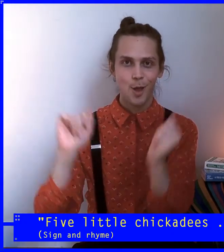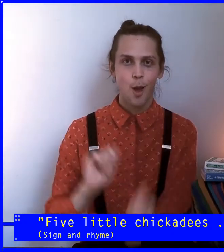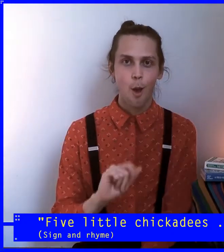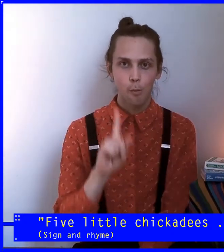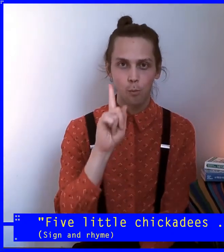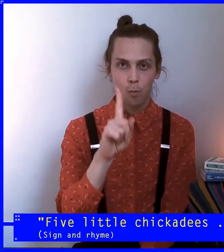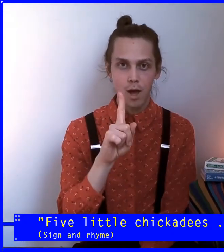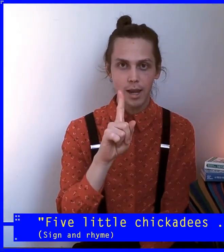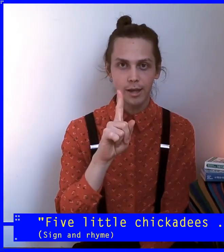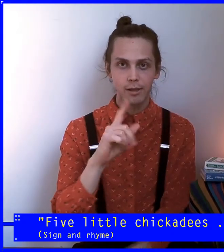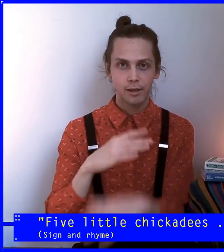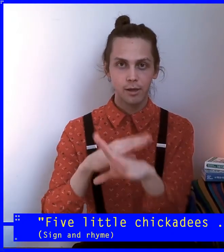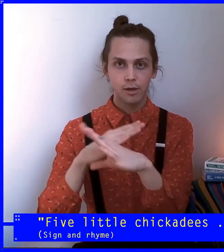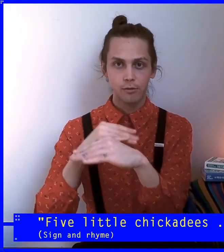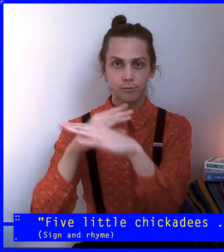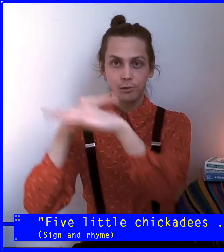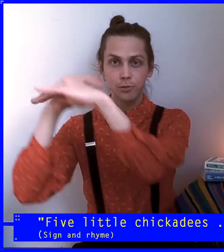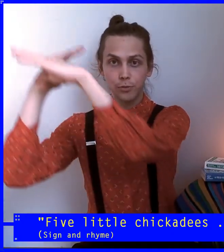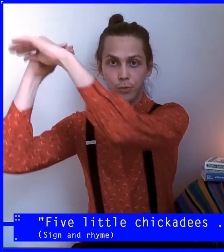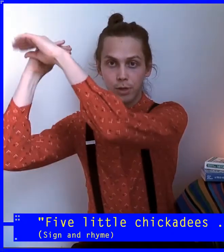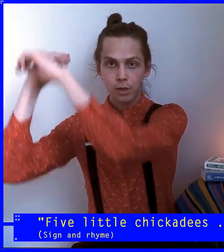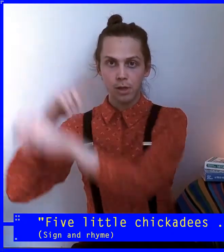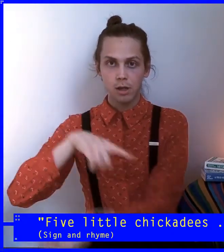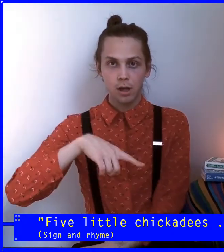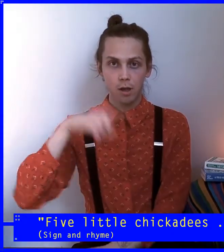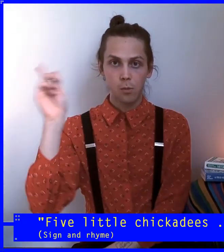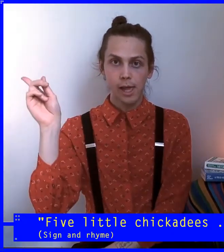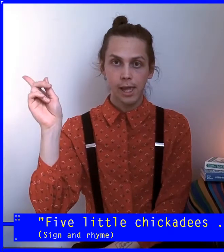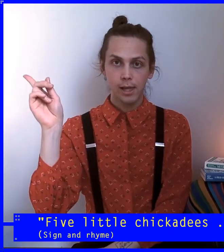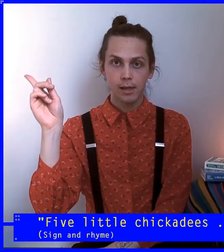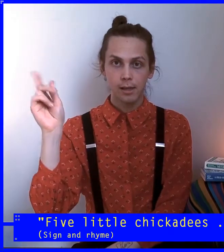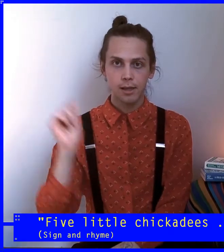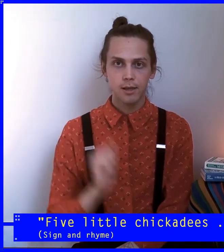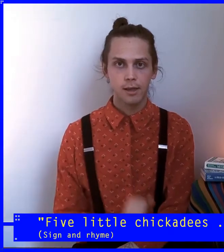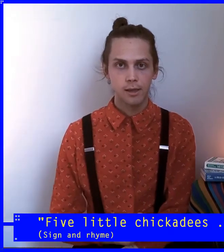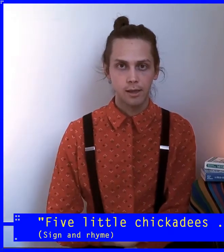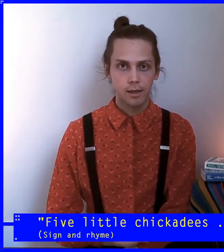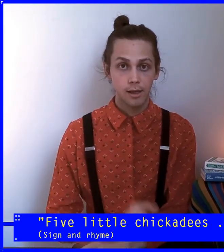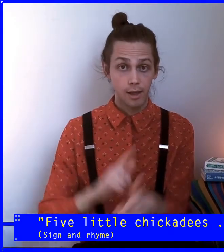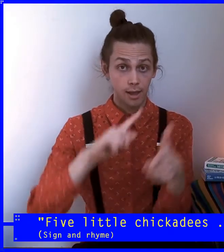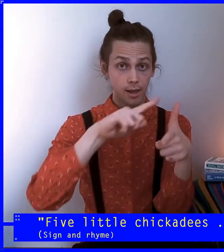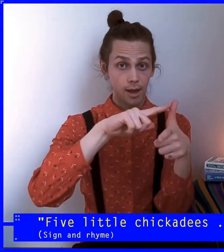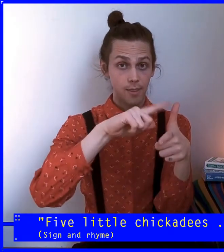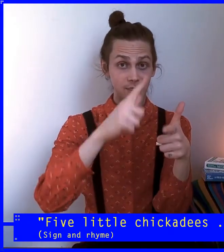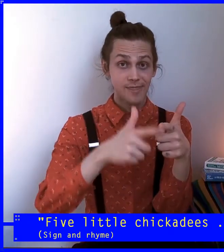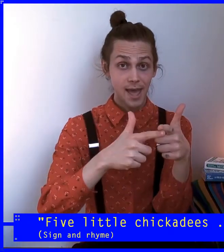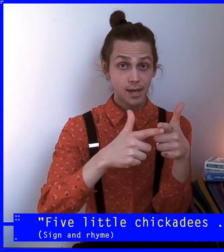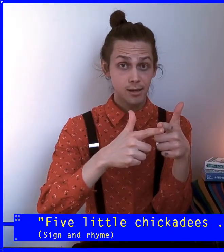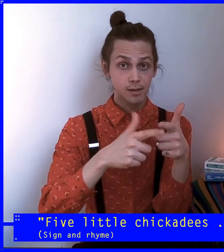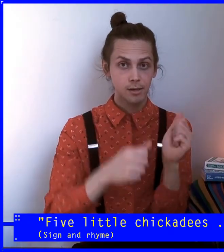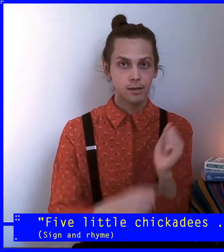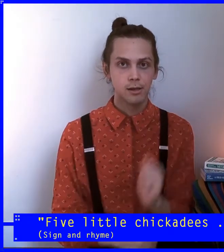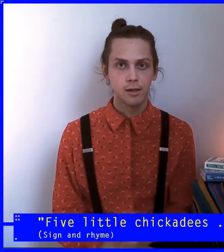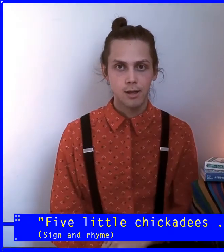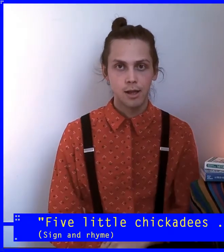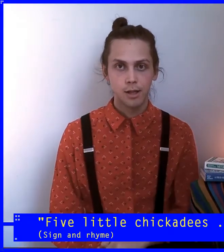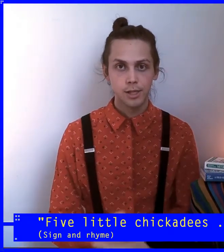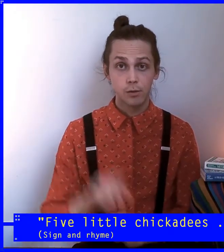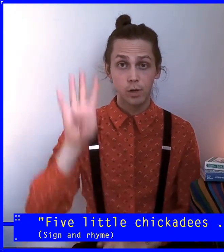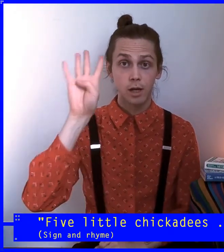One flew away. And then there were